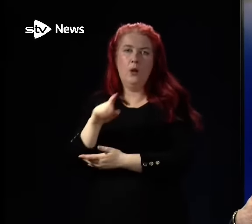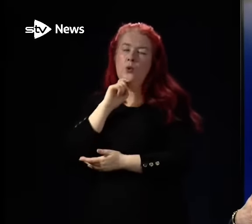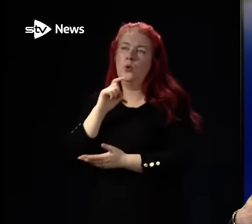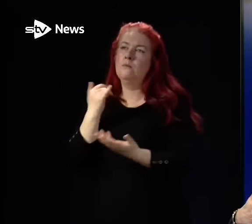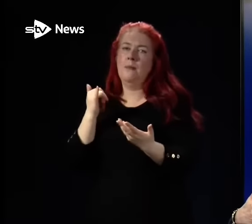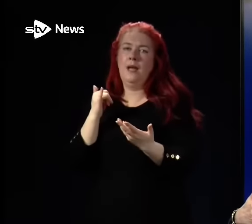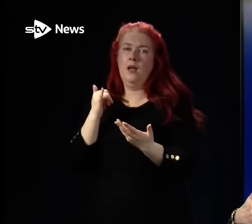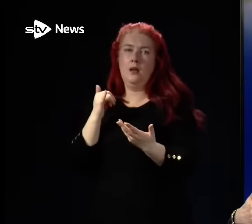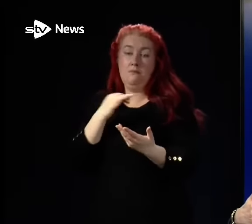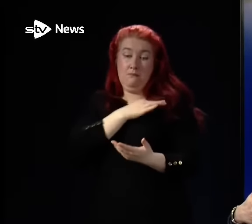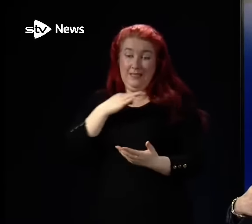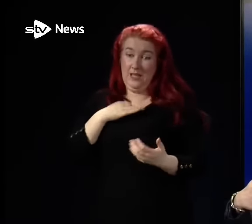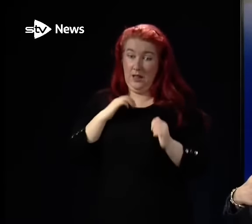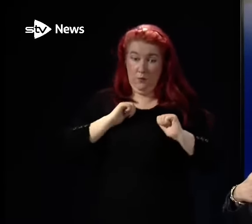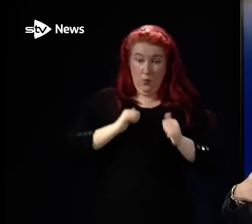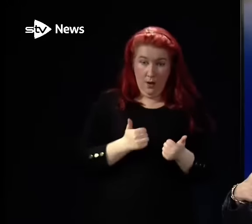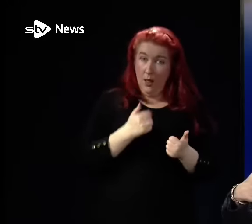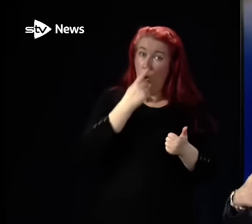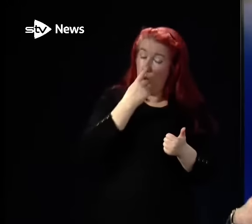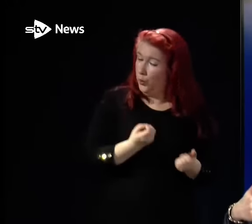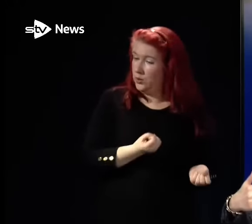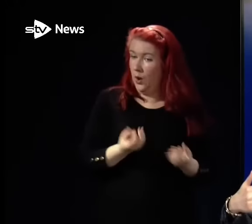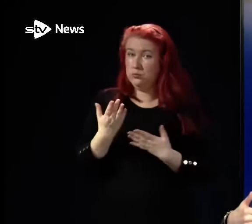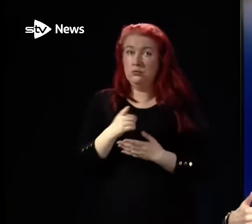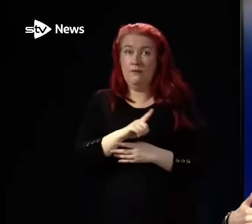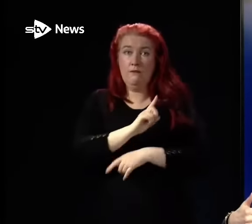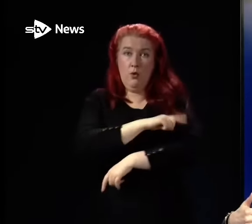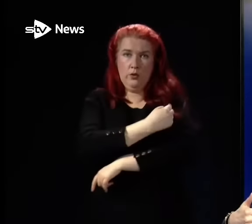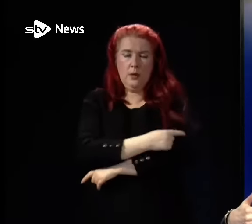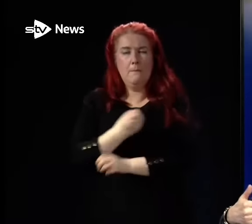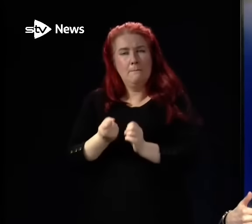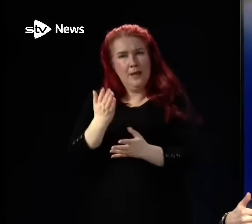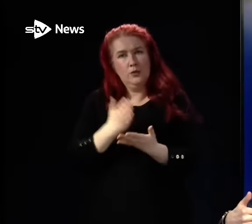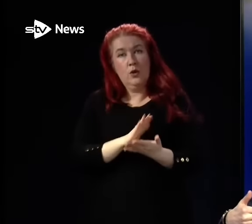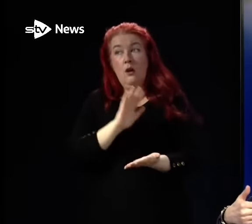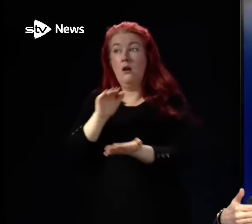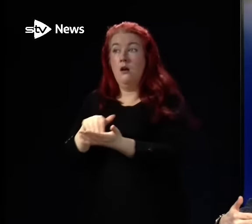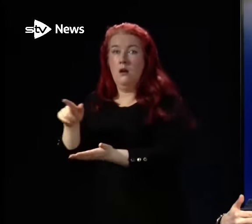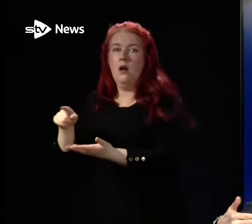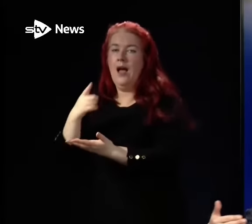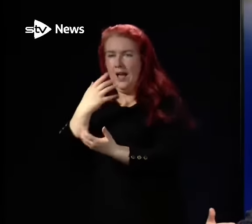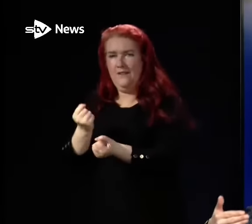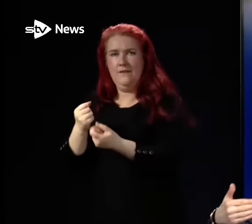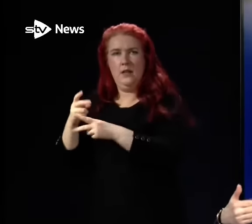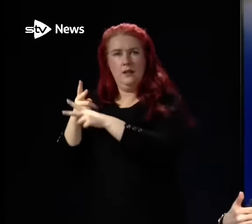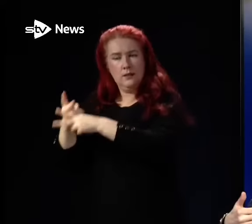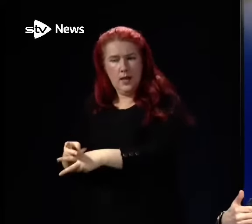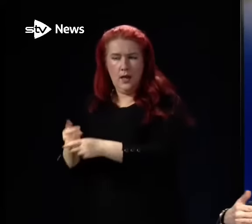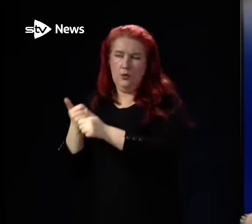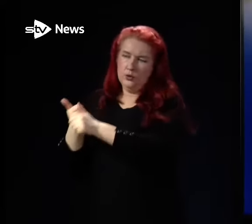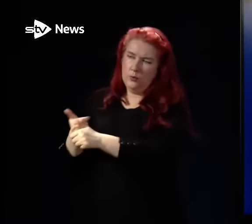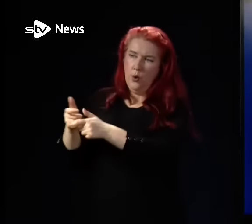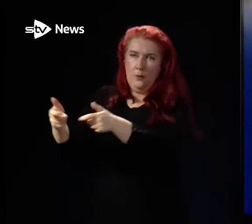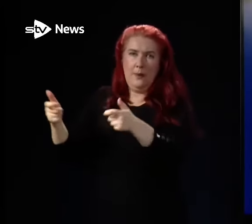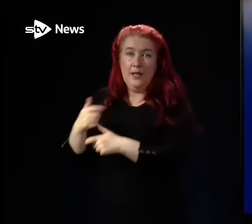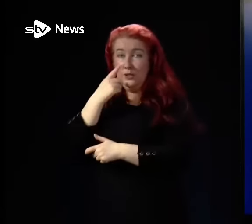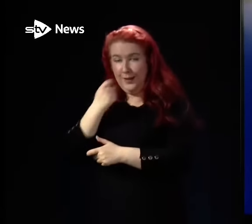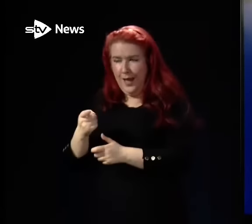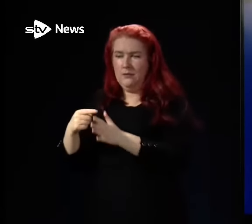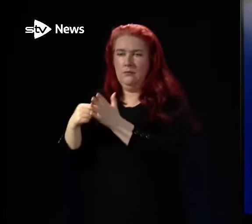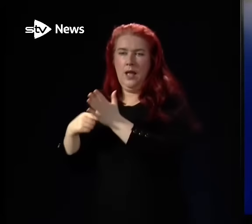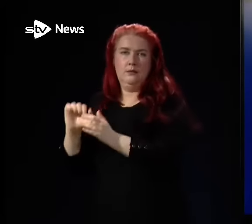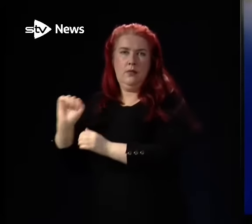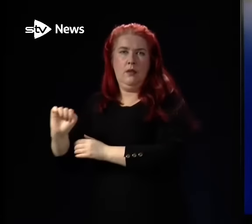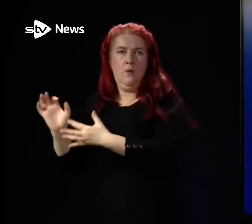clinically need to be in hospital have the care and support packages to be at home or in care homes. So